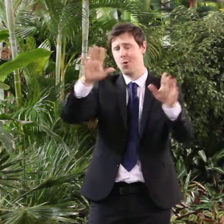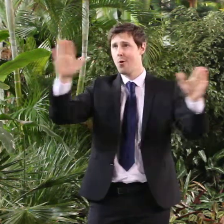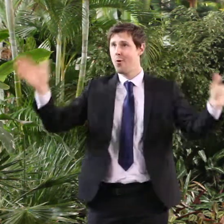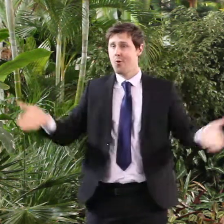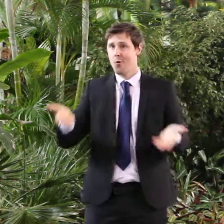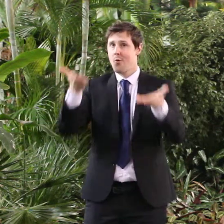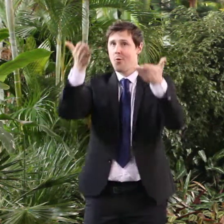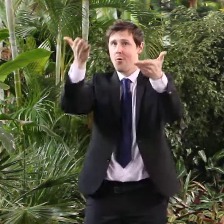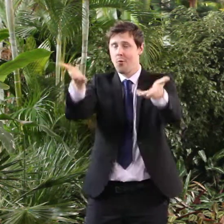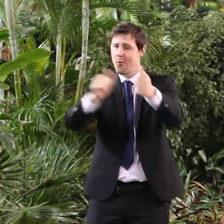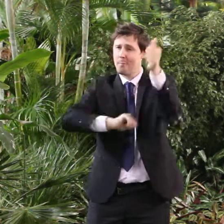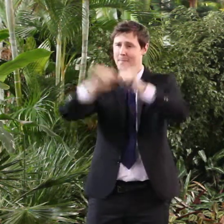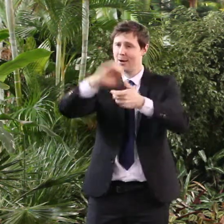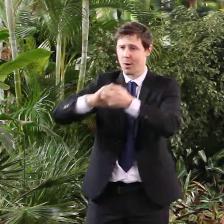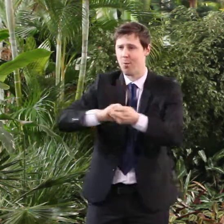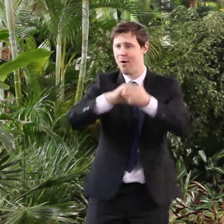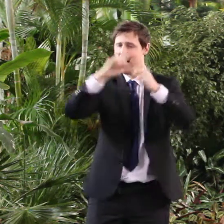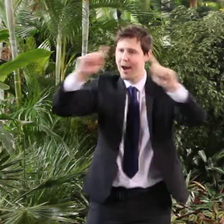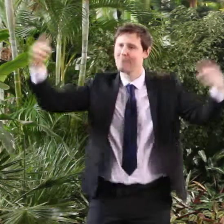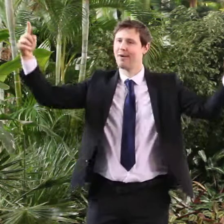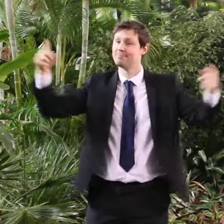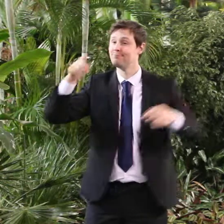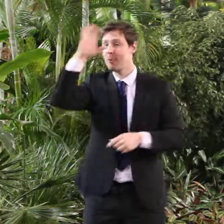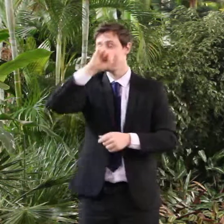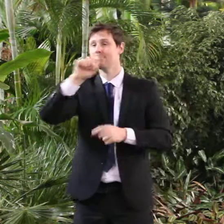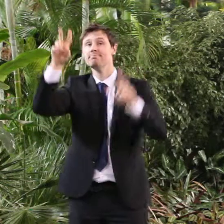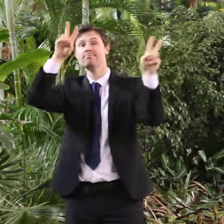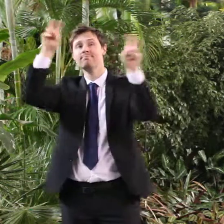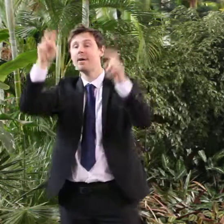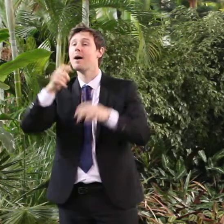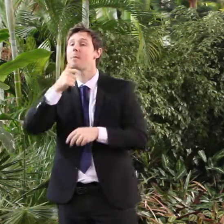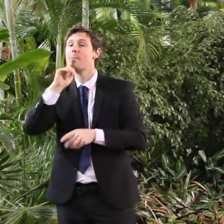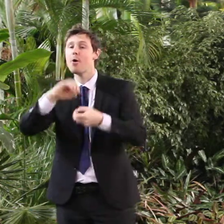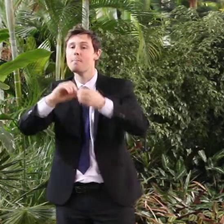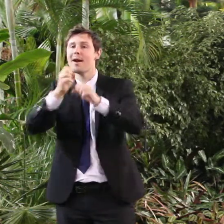Commonwealth Games ever. Ladies and gentlemen, people make Glasgow. Thank you. you.